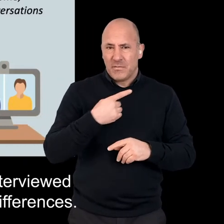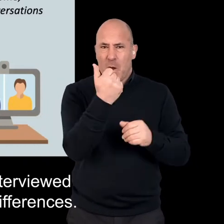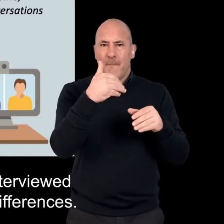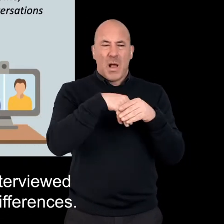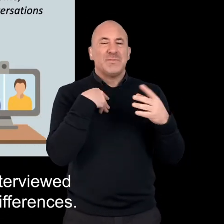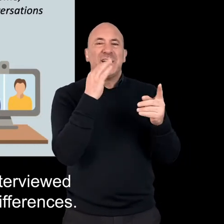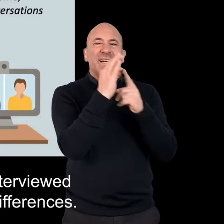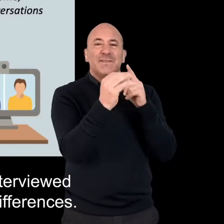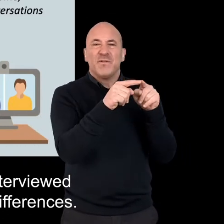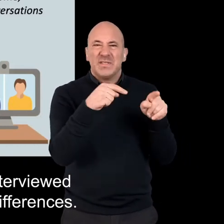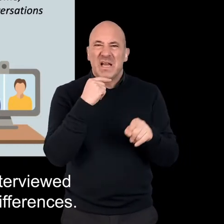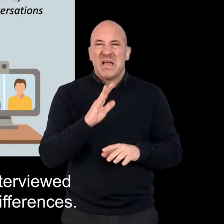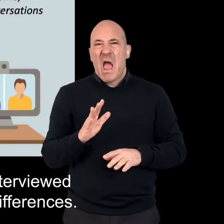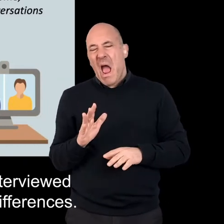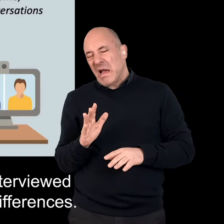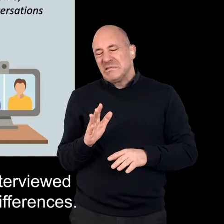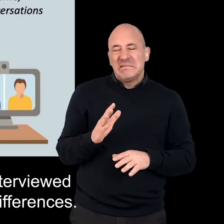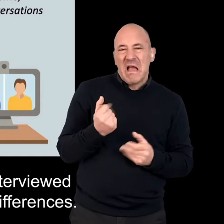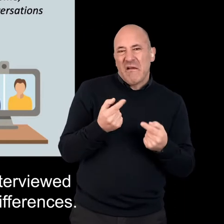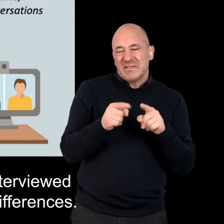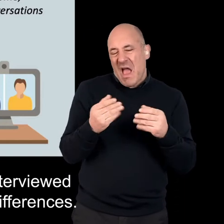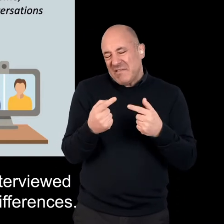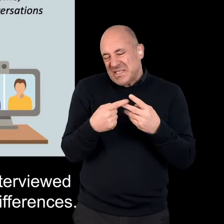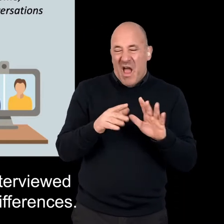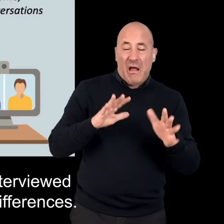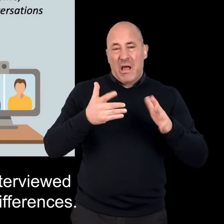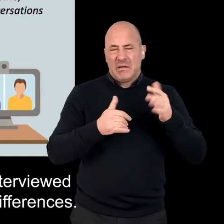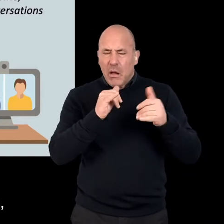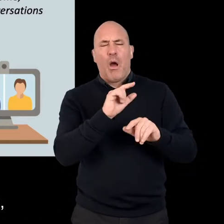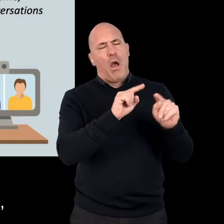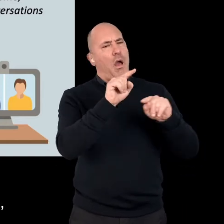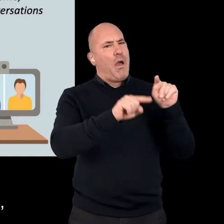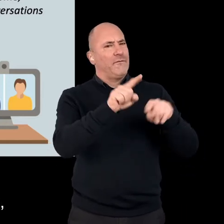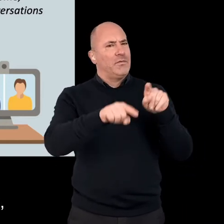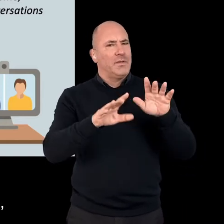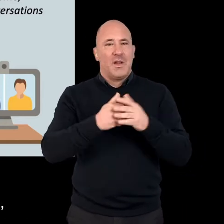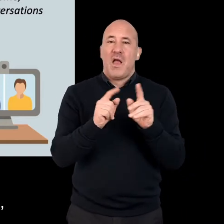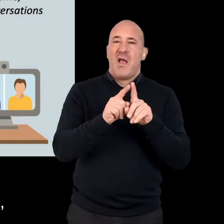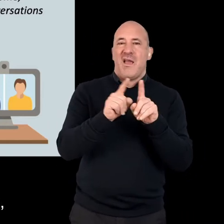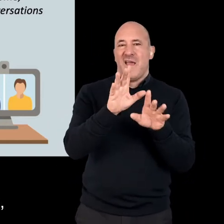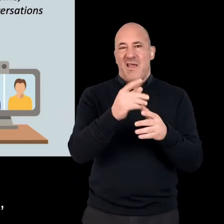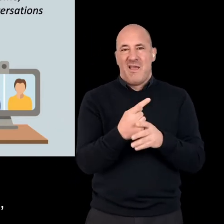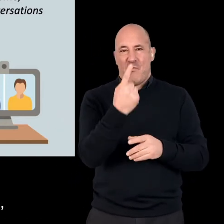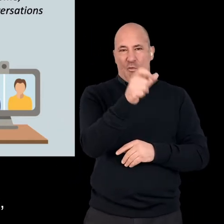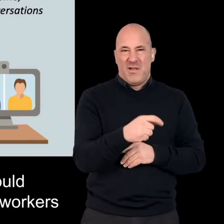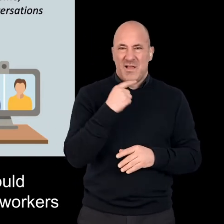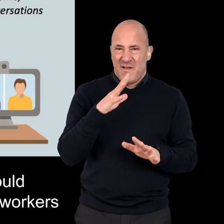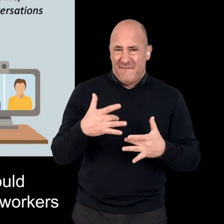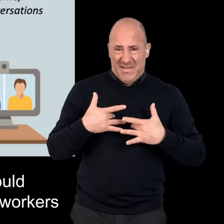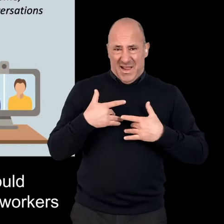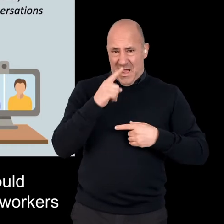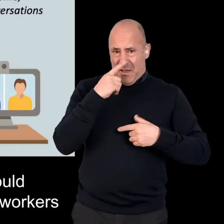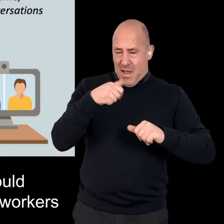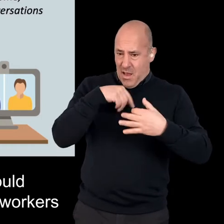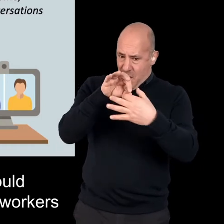some of the participants who were interviewed felt that there were some qualitative differences. So a participant, for example, said that